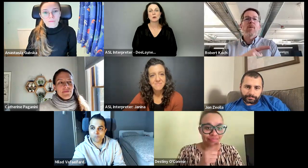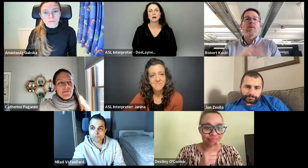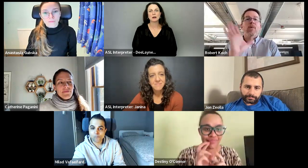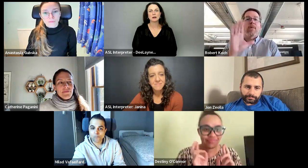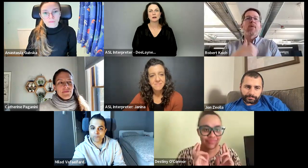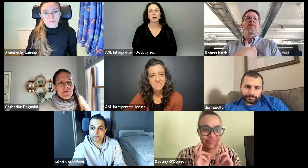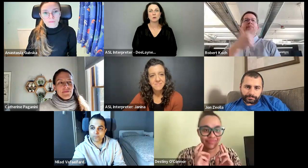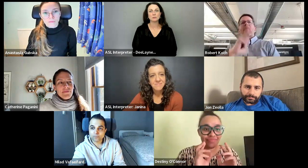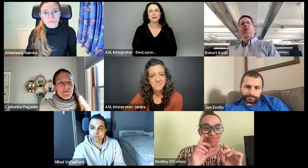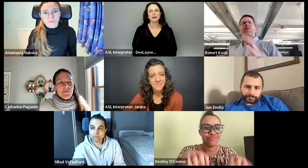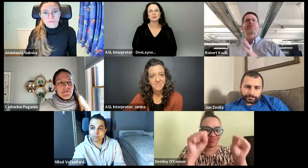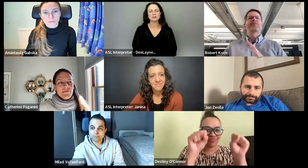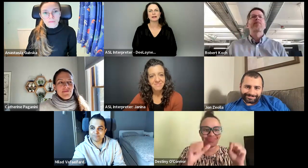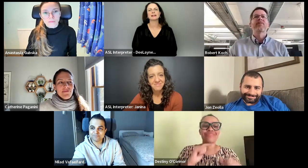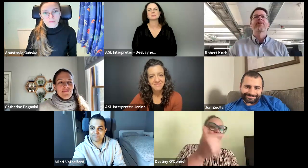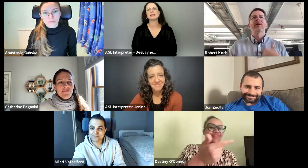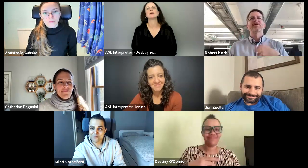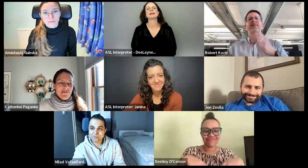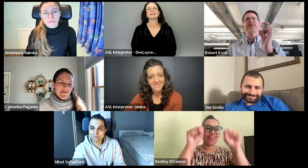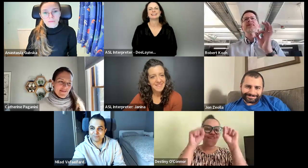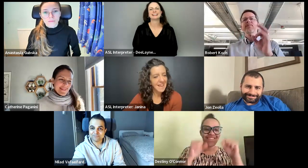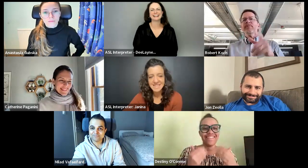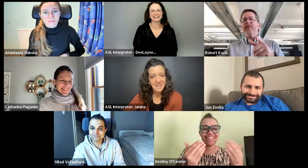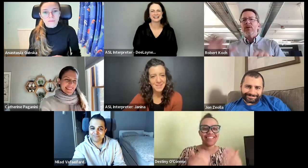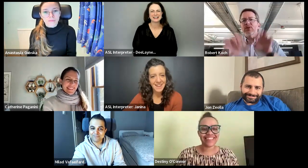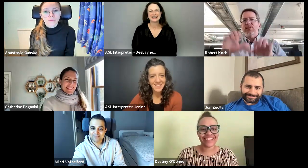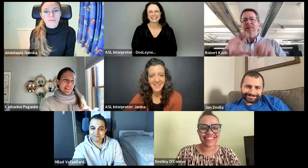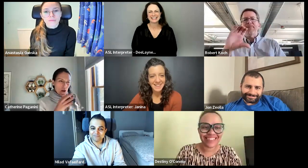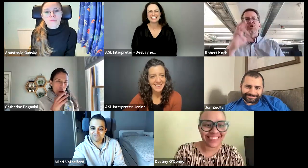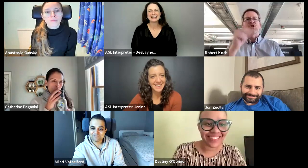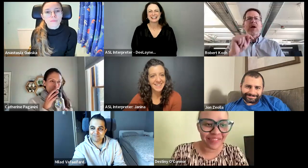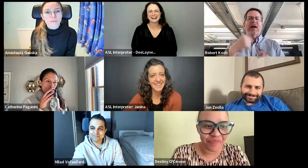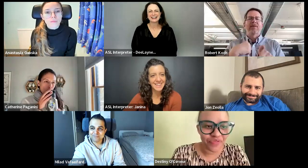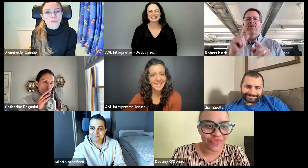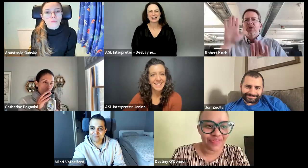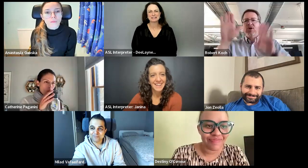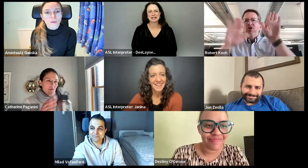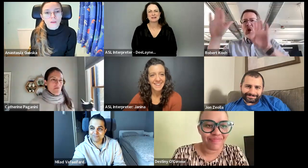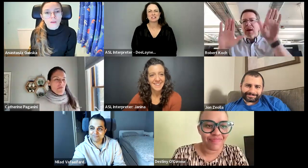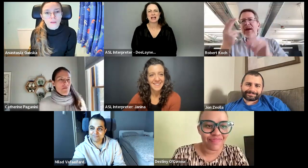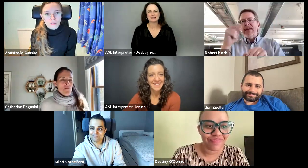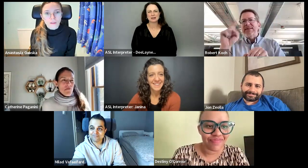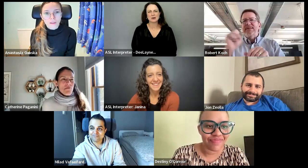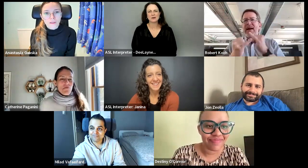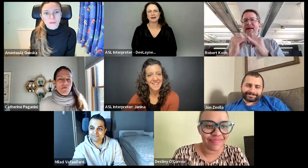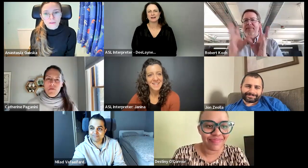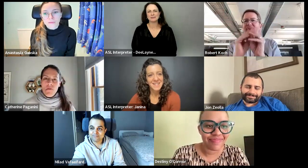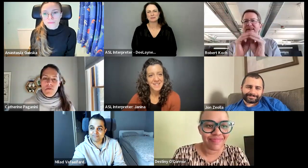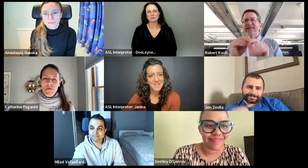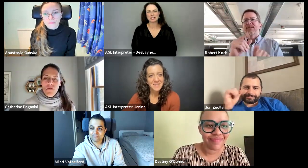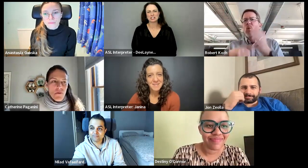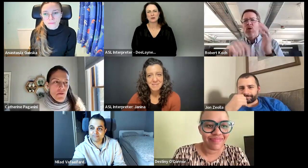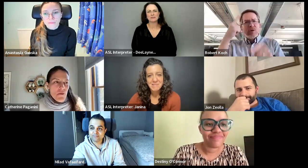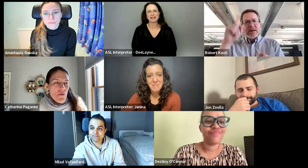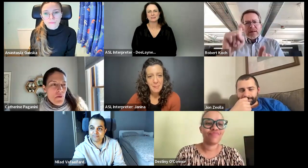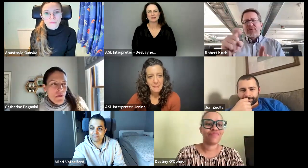So, oh, yeah. Oh, sorry. Yes, me? Okay. Yeah, go ahead. All right. Yeah, I was typing in the chat. So, I